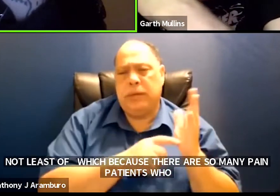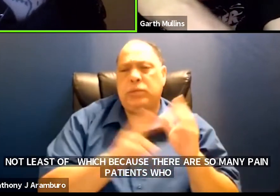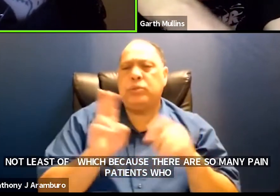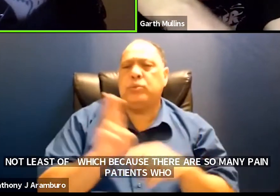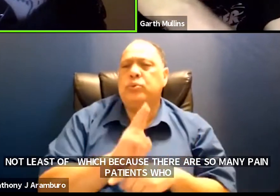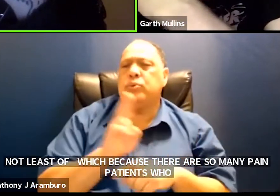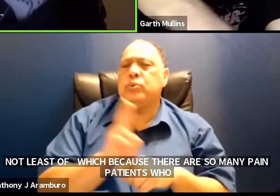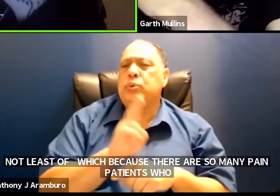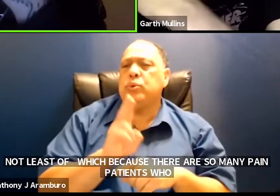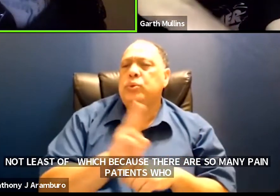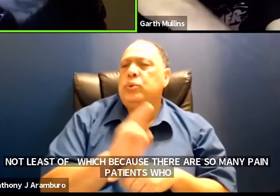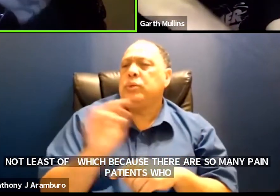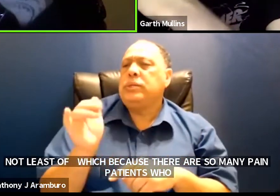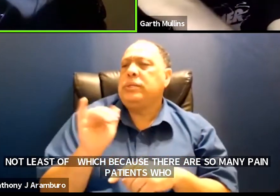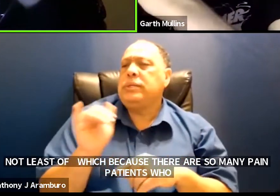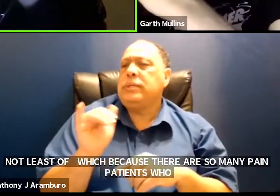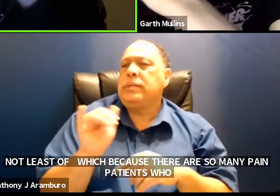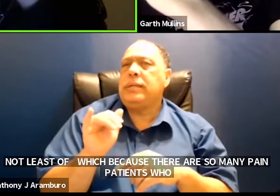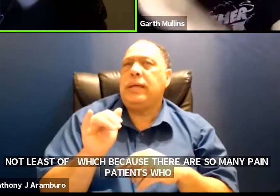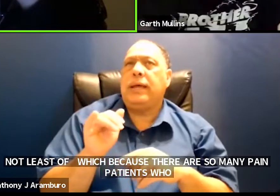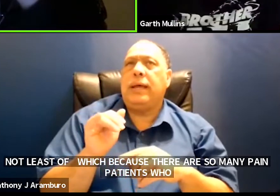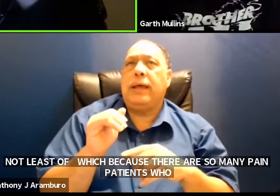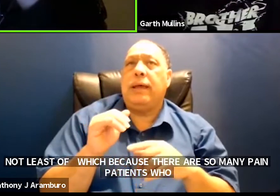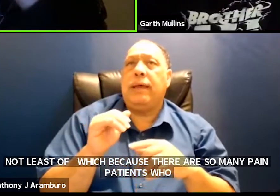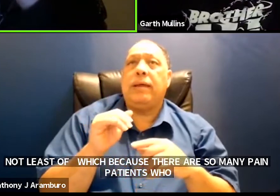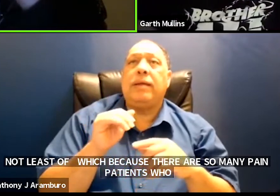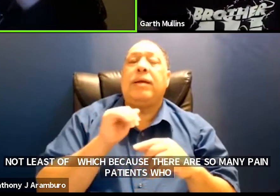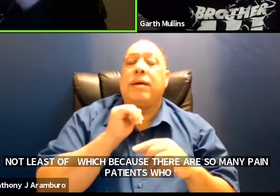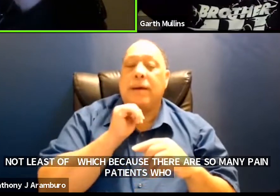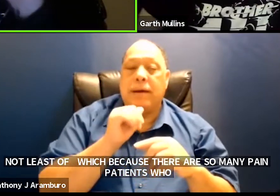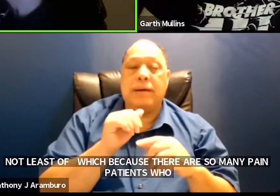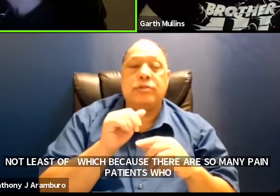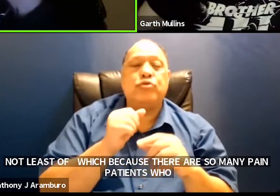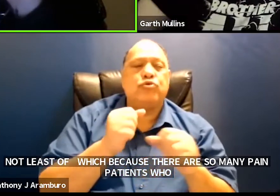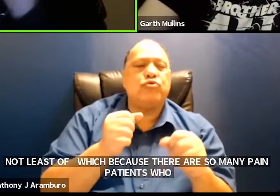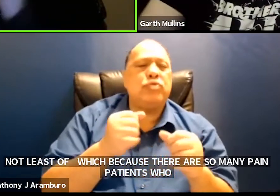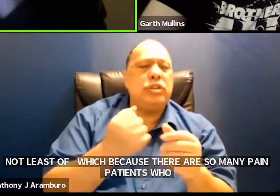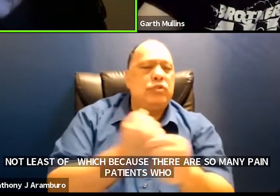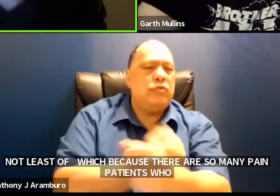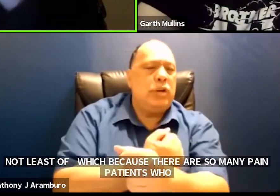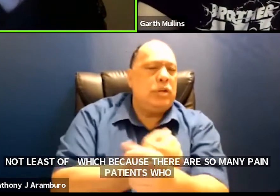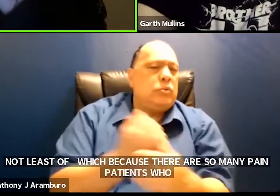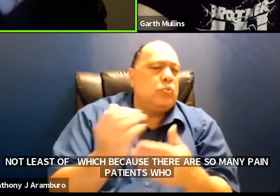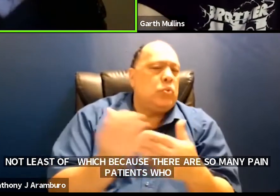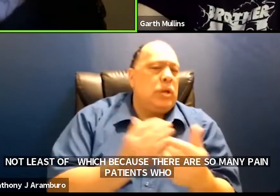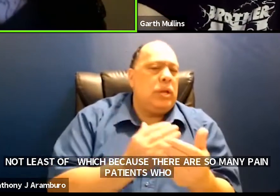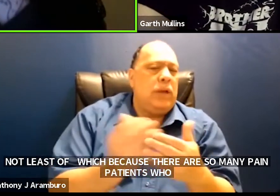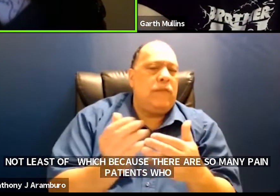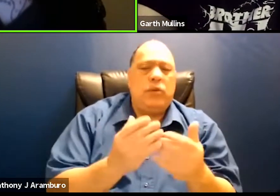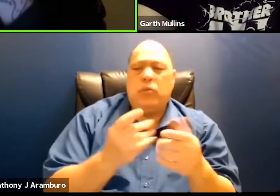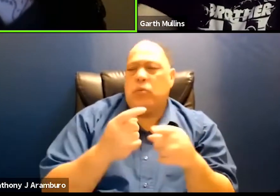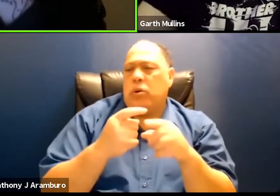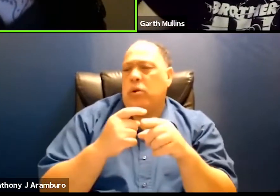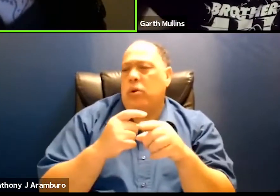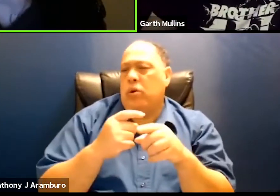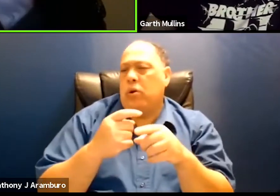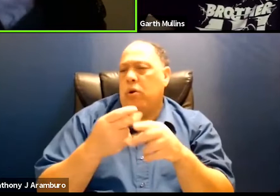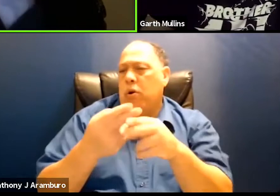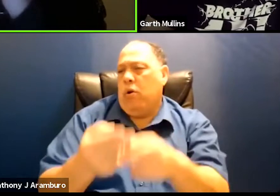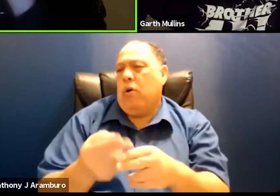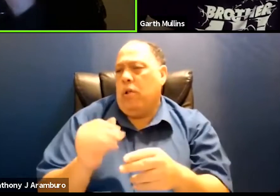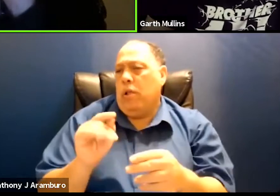like uh unprescribed meds street drugs whatever you want to call it um um